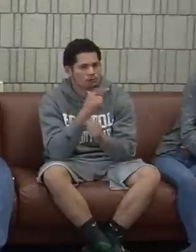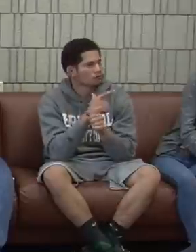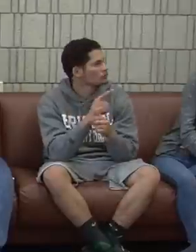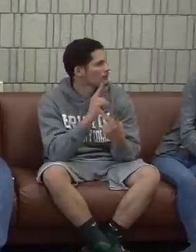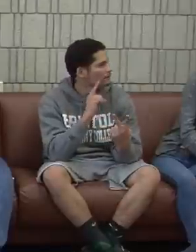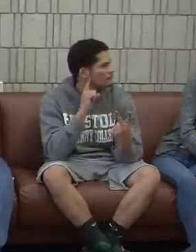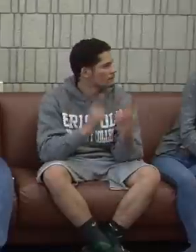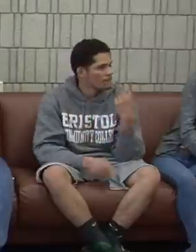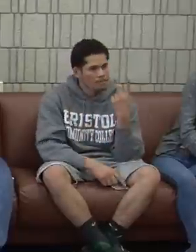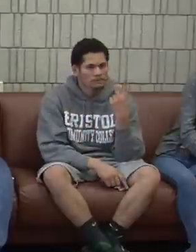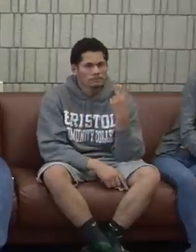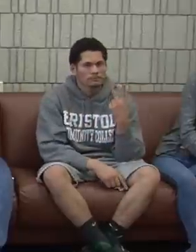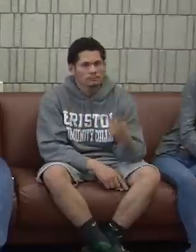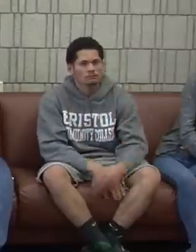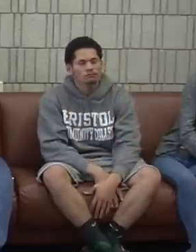And I have two sisters who are deaf.